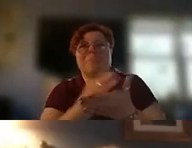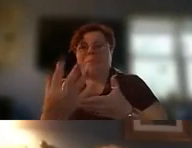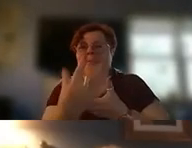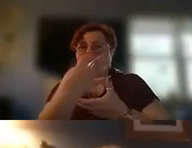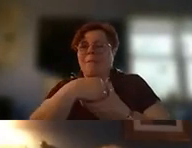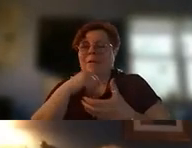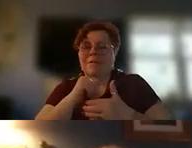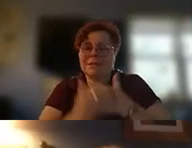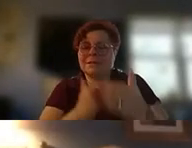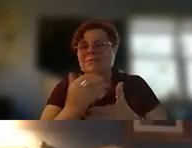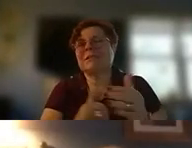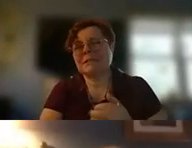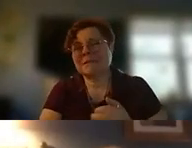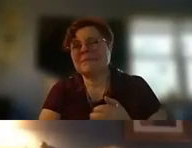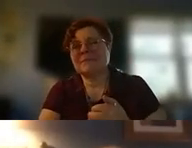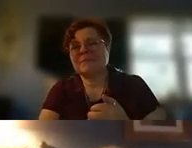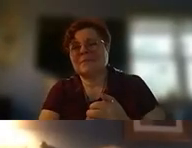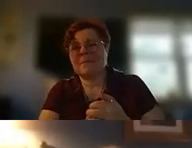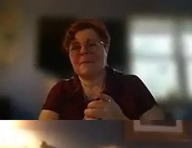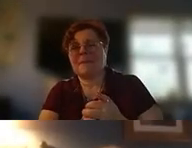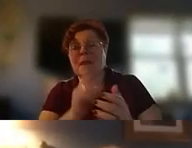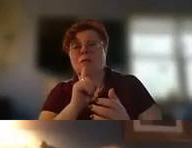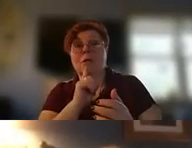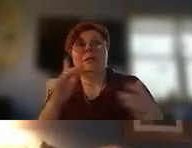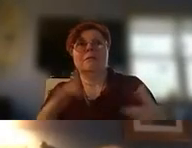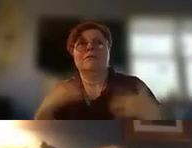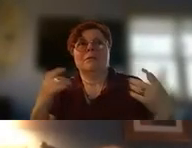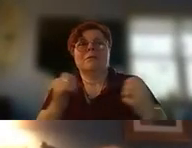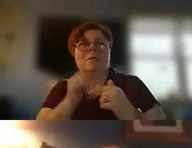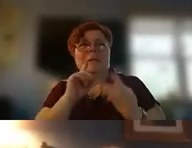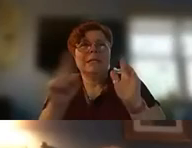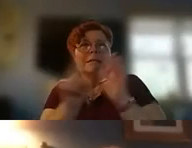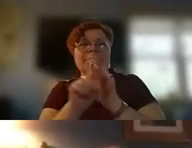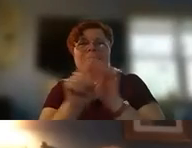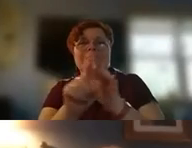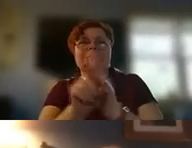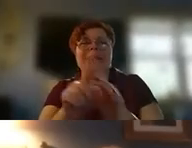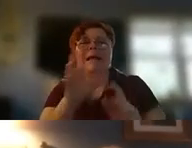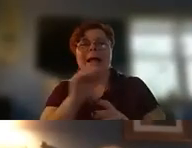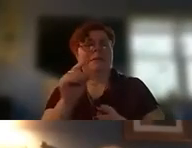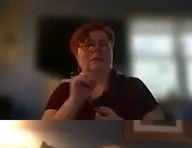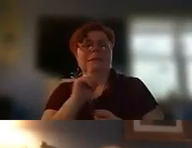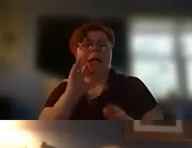and i'm really thrilled with the attendance and the signing it all came together beautifully